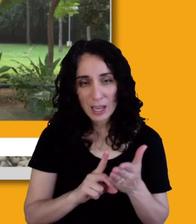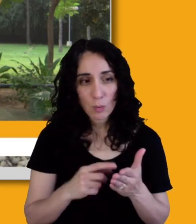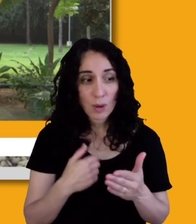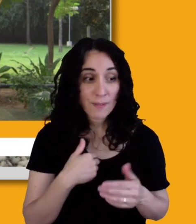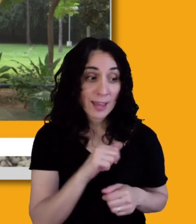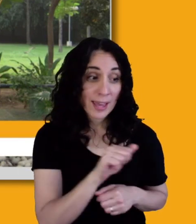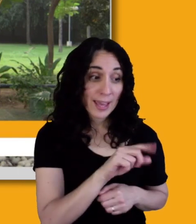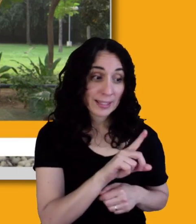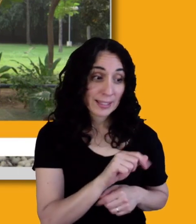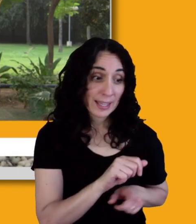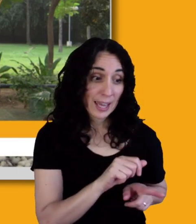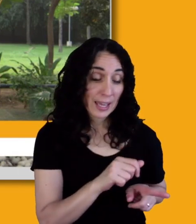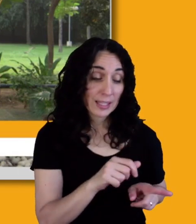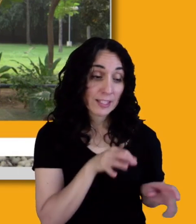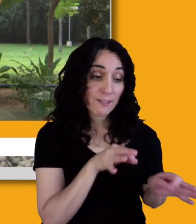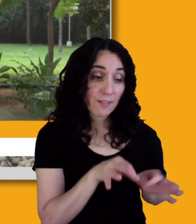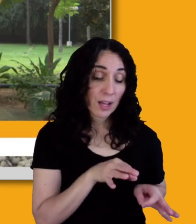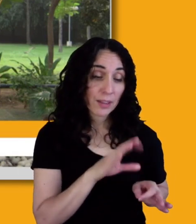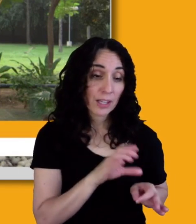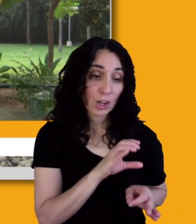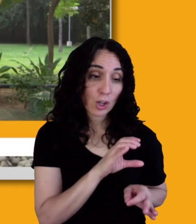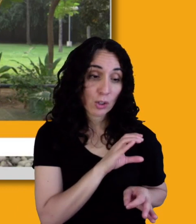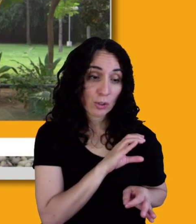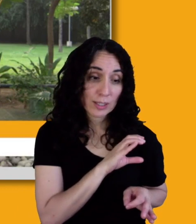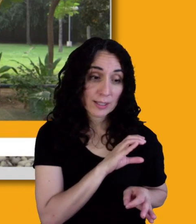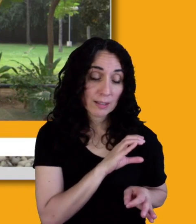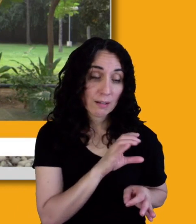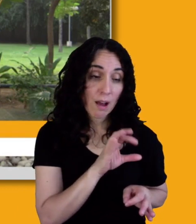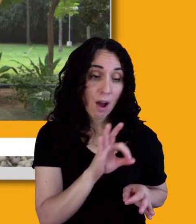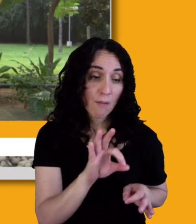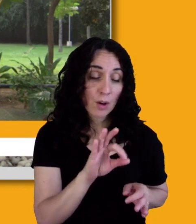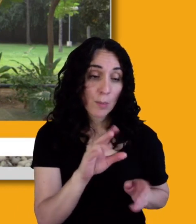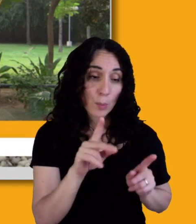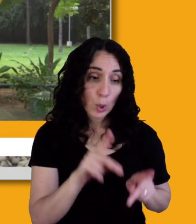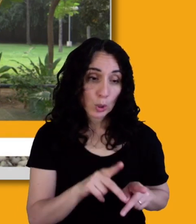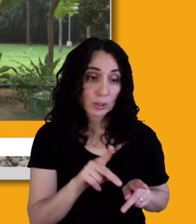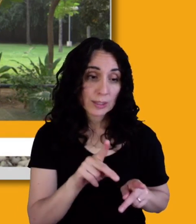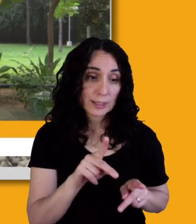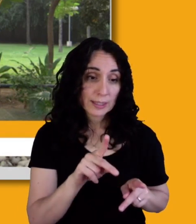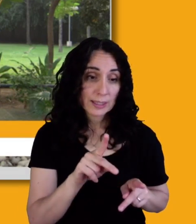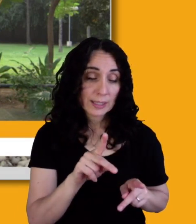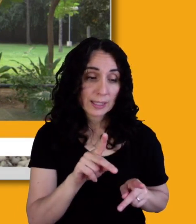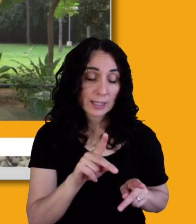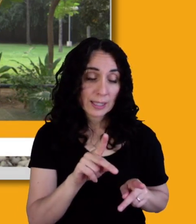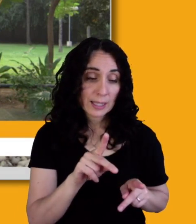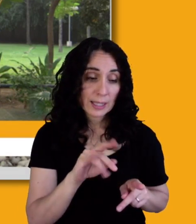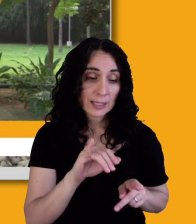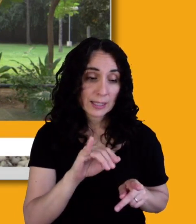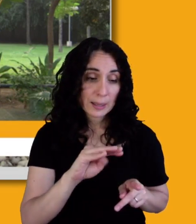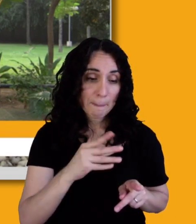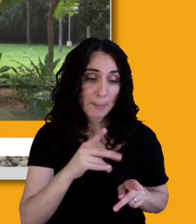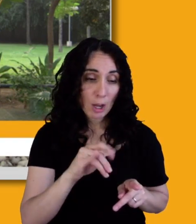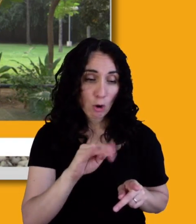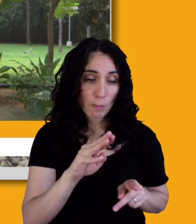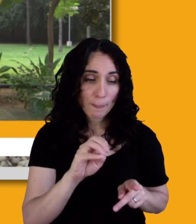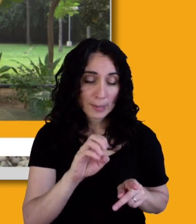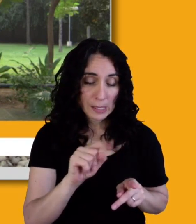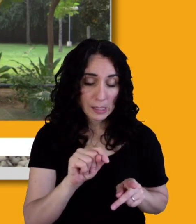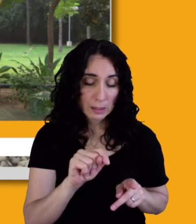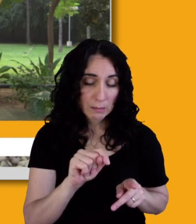of the person. In, in, oh, shoot, I think it was 2001. I may